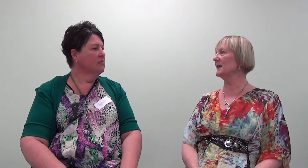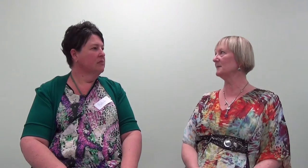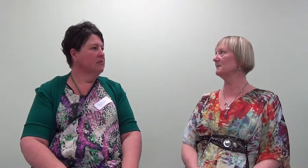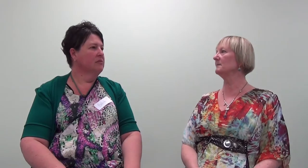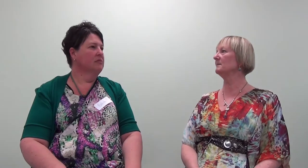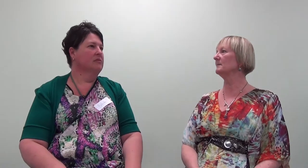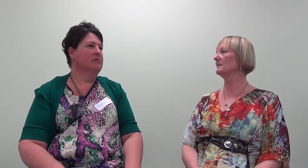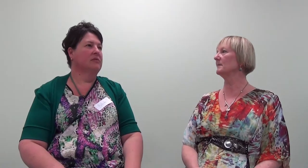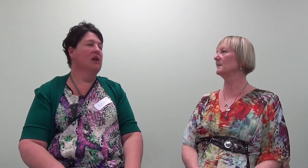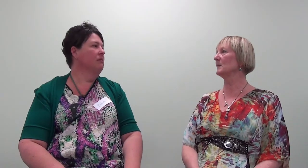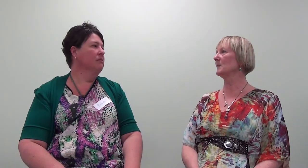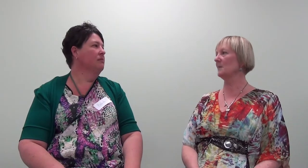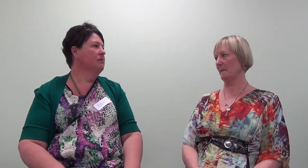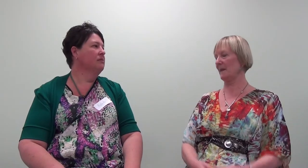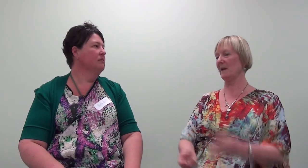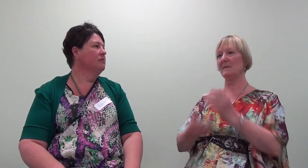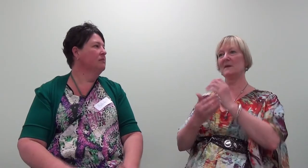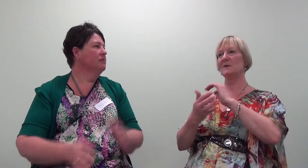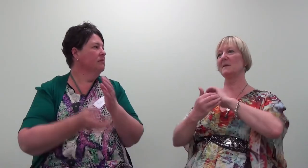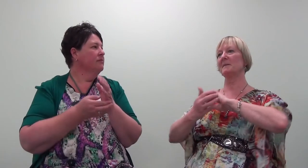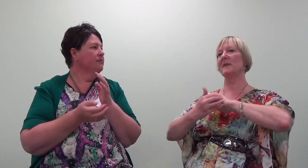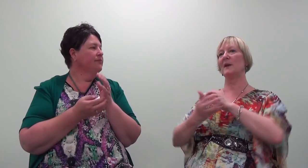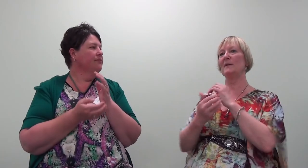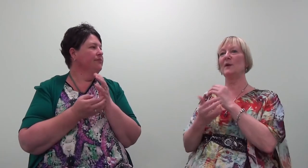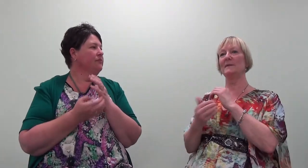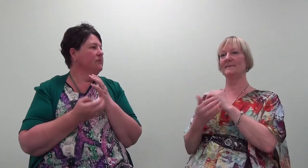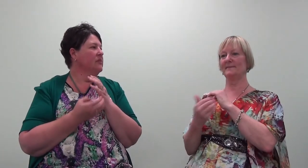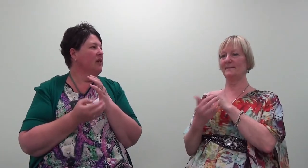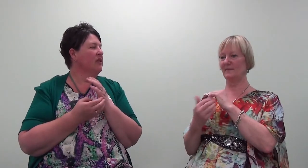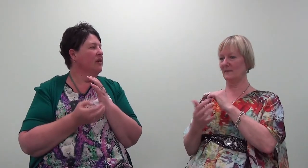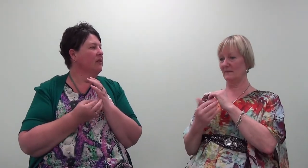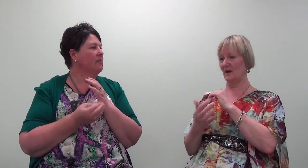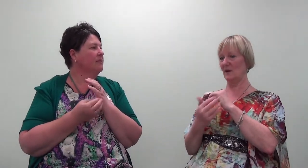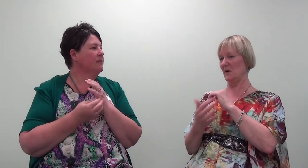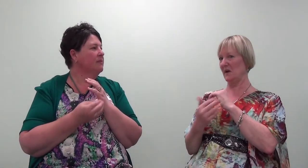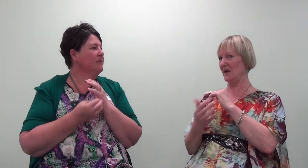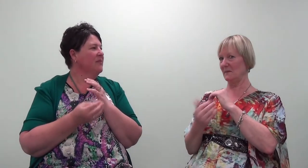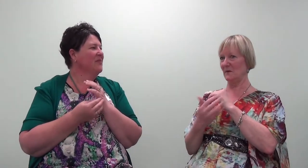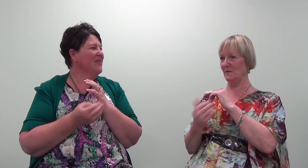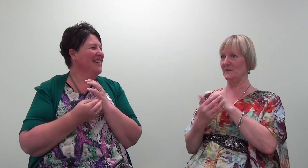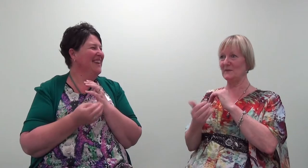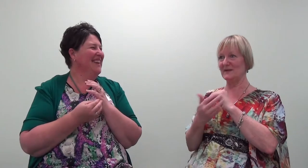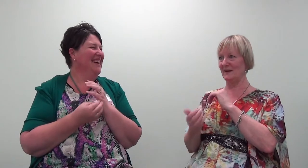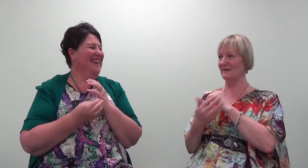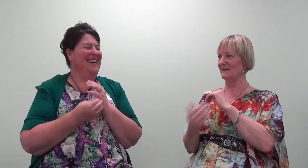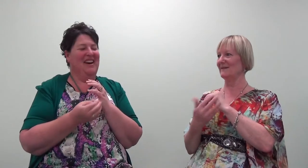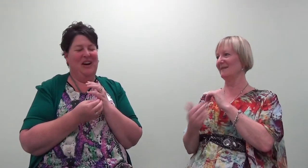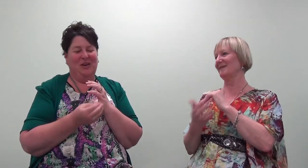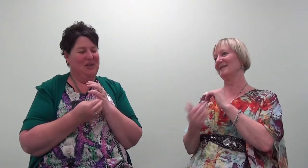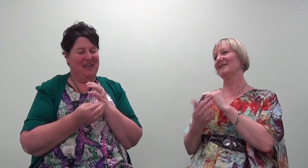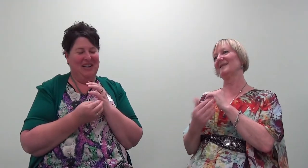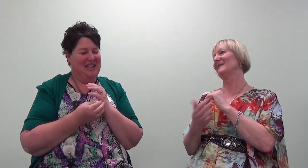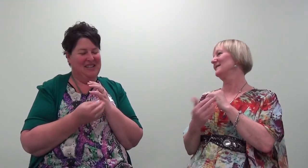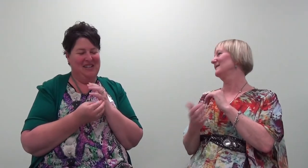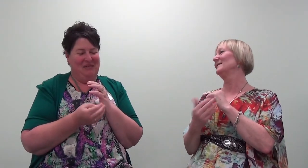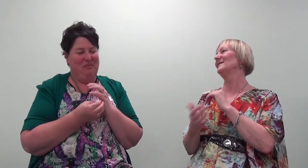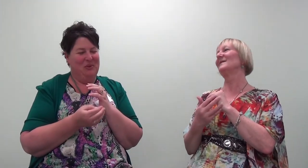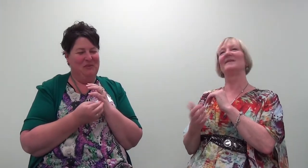now? No. Okay. It's alright. Even though. Even though. I don't want to connect more than 50%. I don't want to connect more than